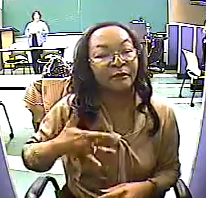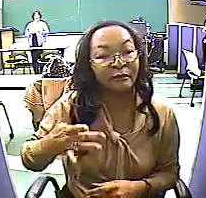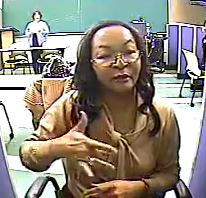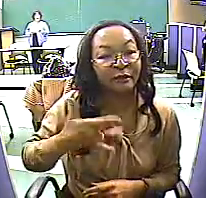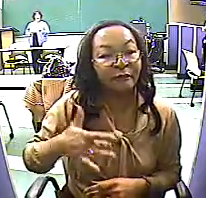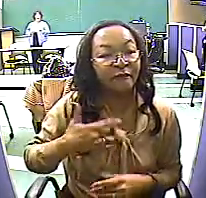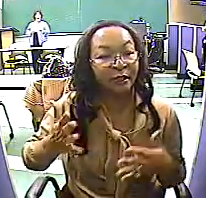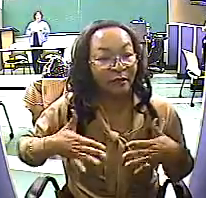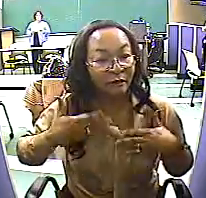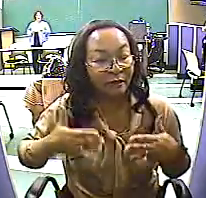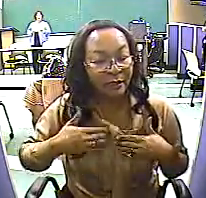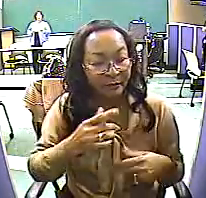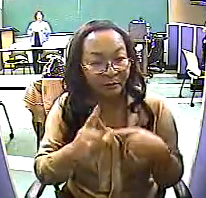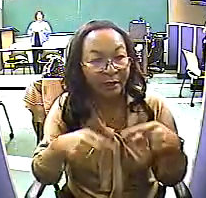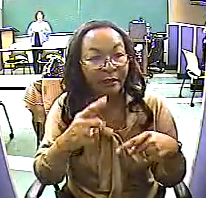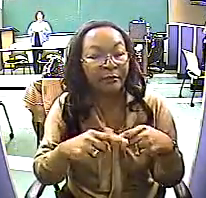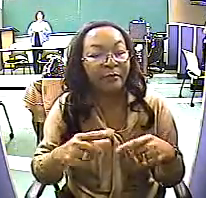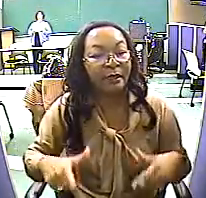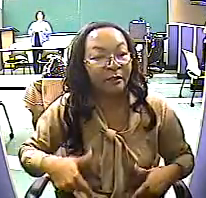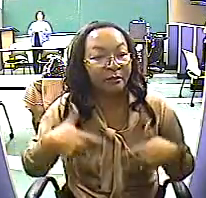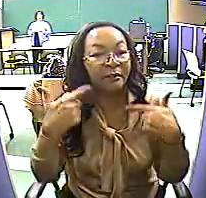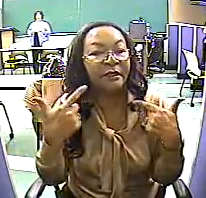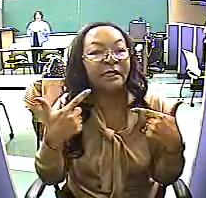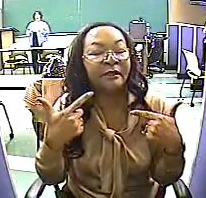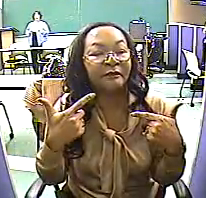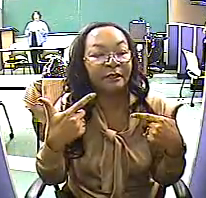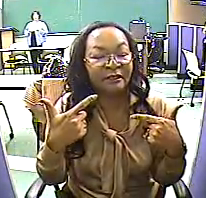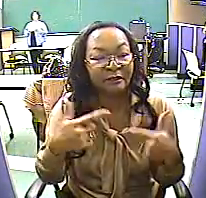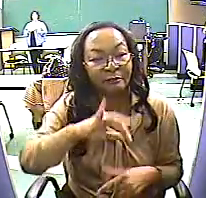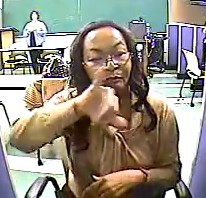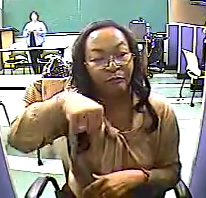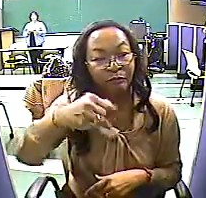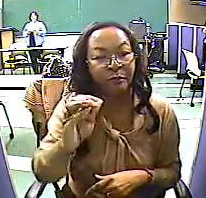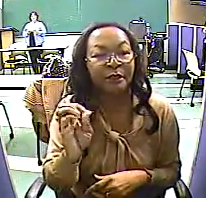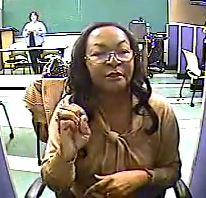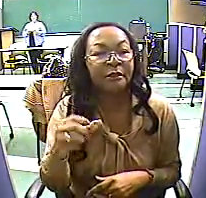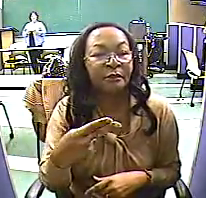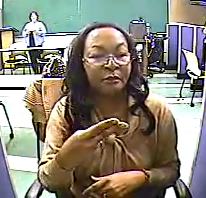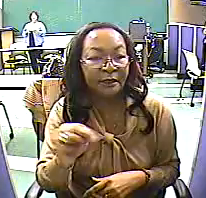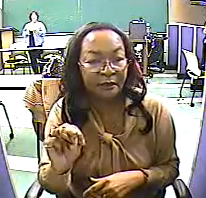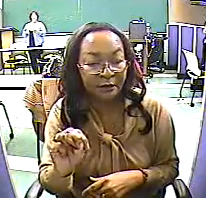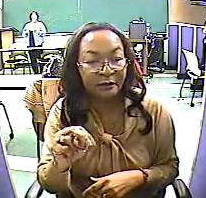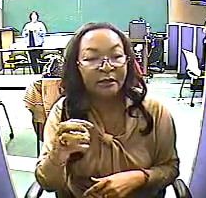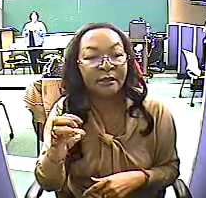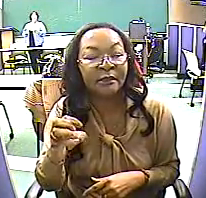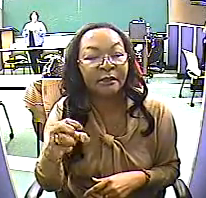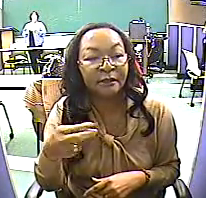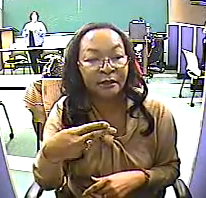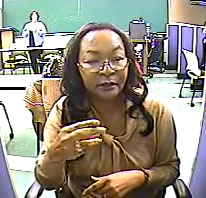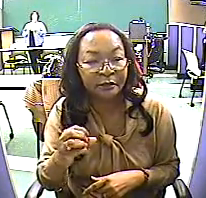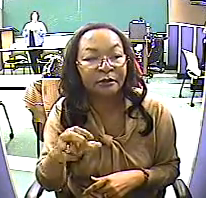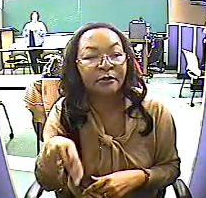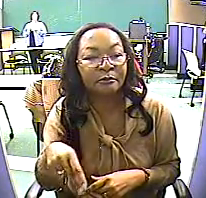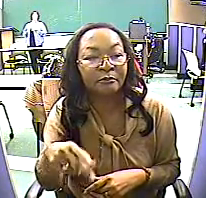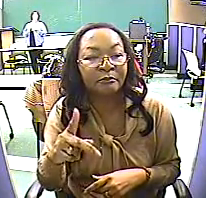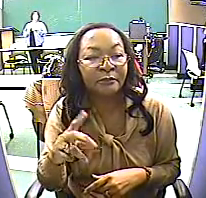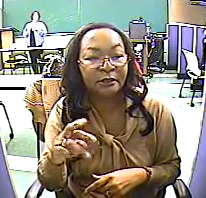John Hopkins University studied nearly 600 people who were between the